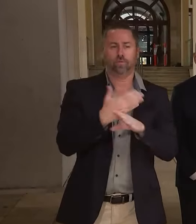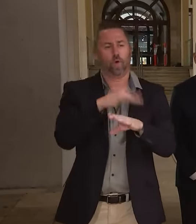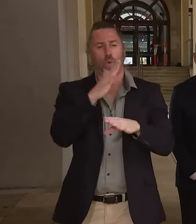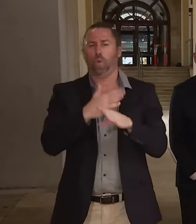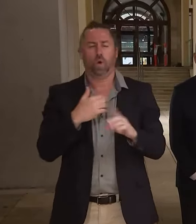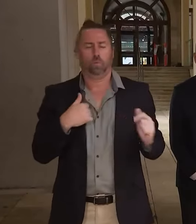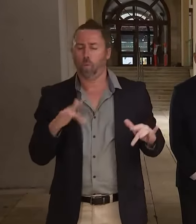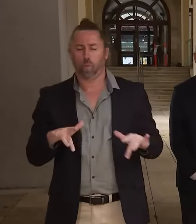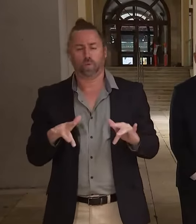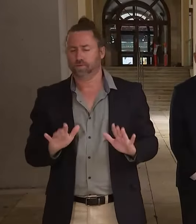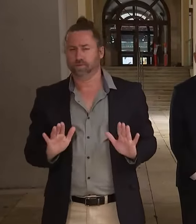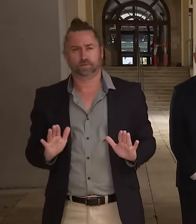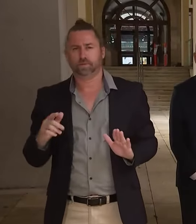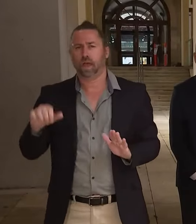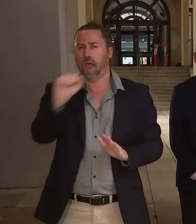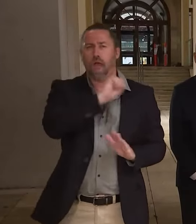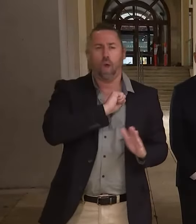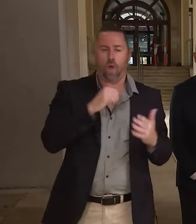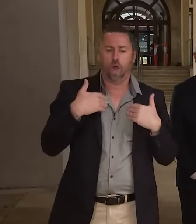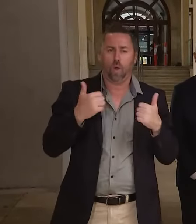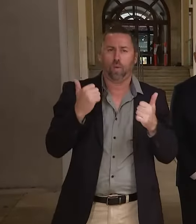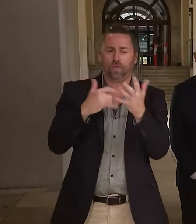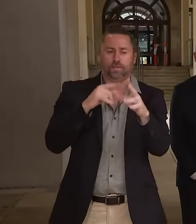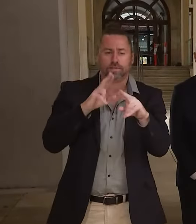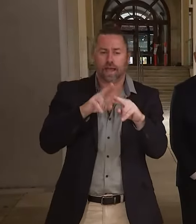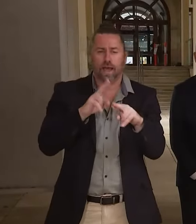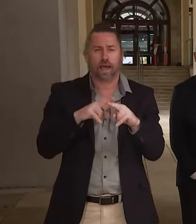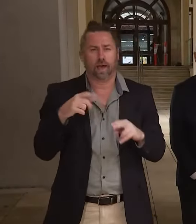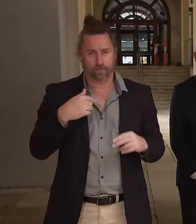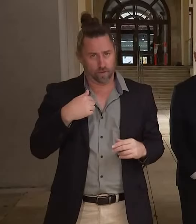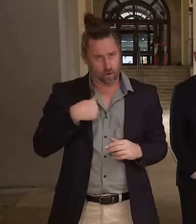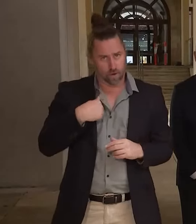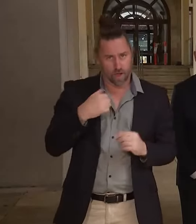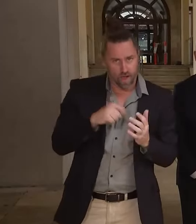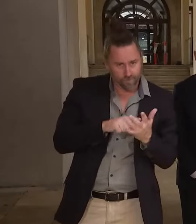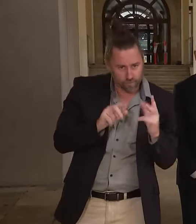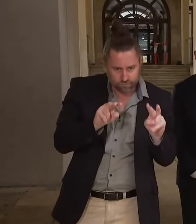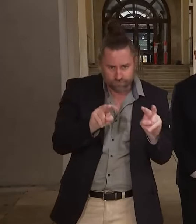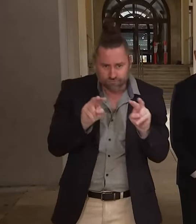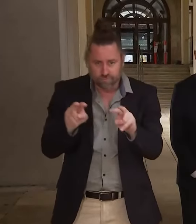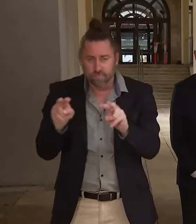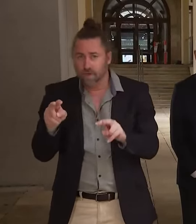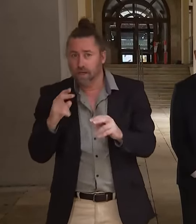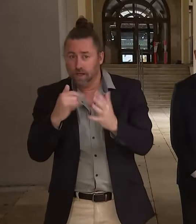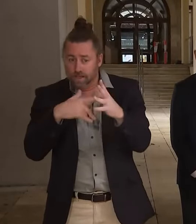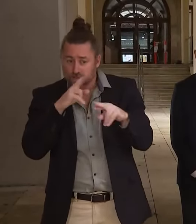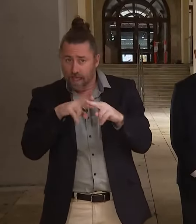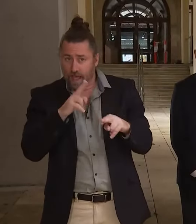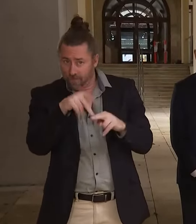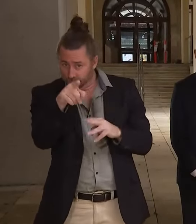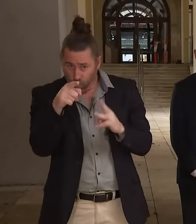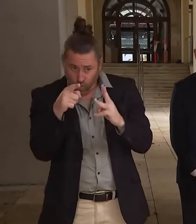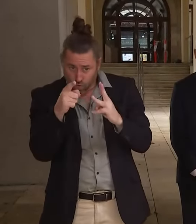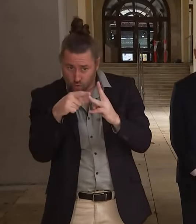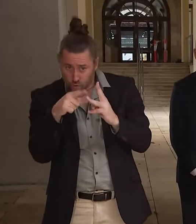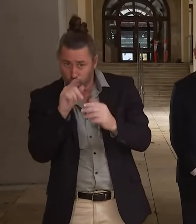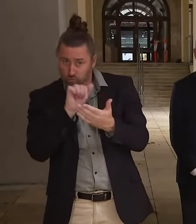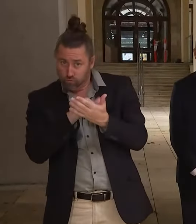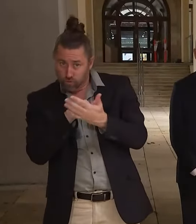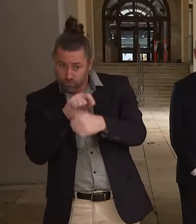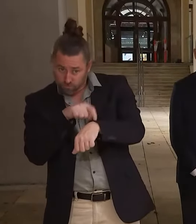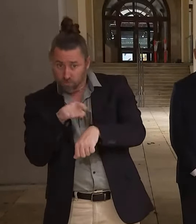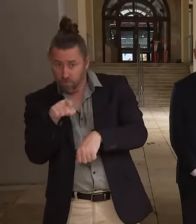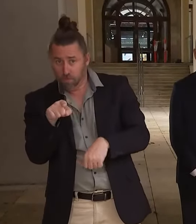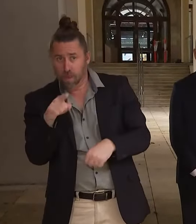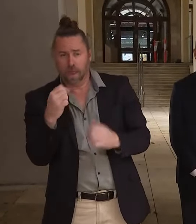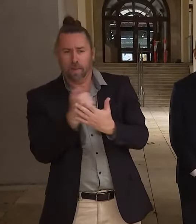Our health workers are, you know, I'm making sure that any staff who are eligible for their third doses can get easy